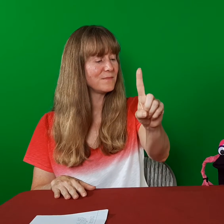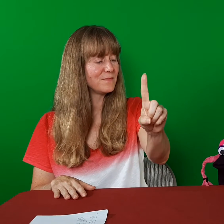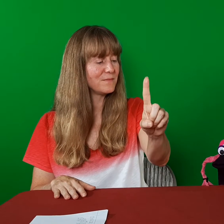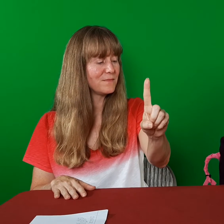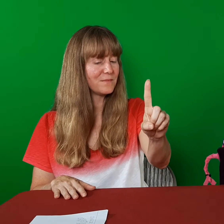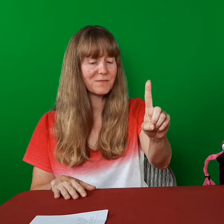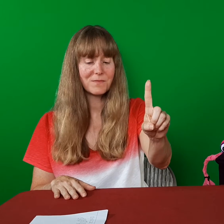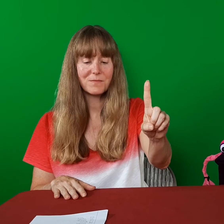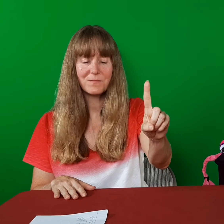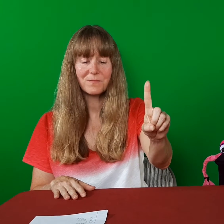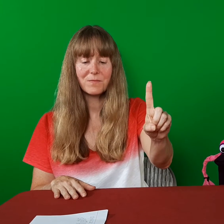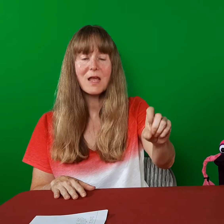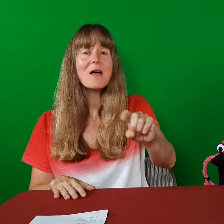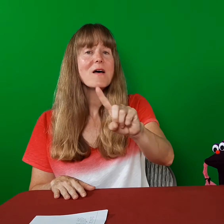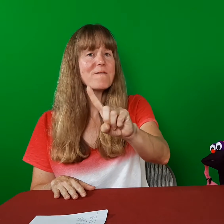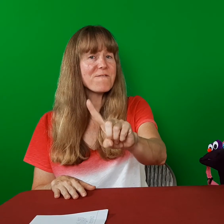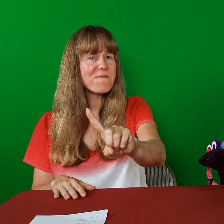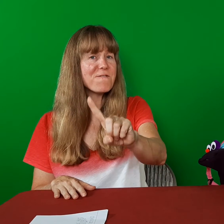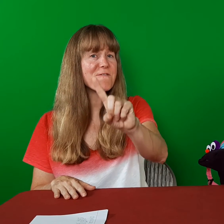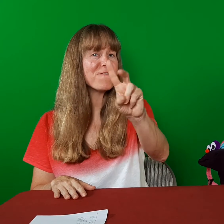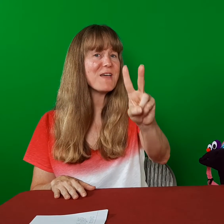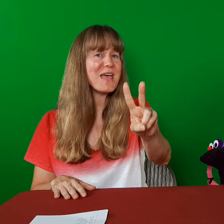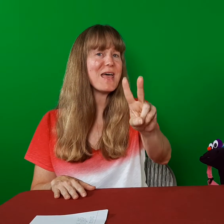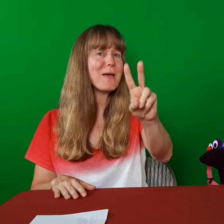Lick. Fib.